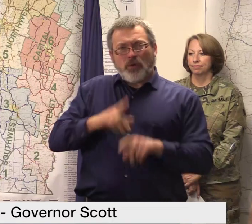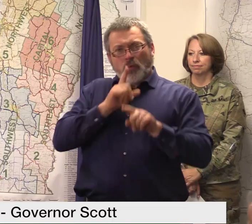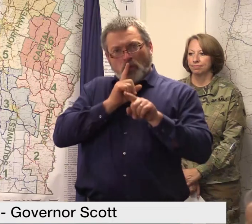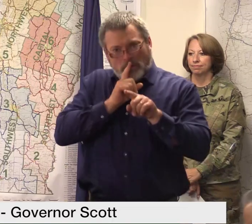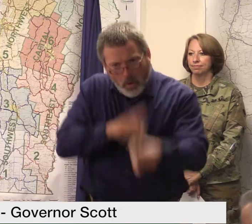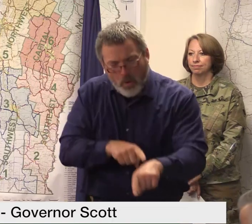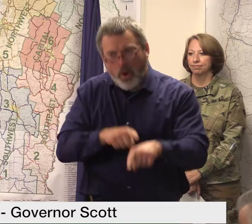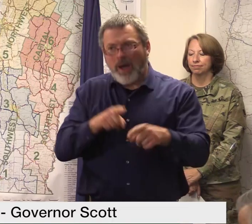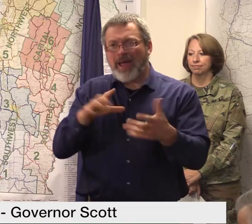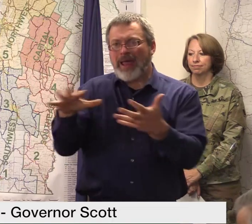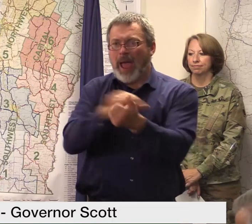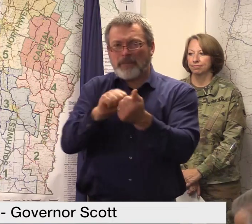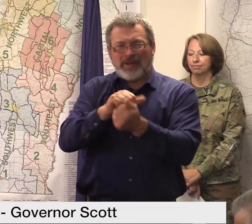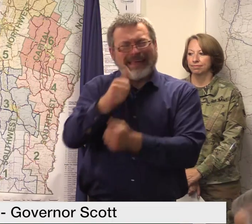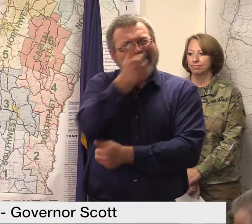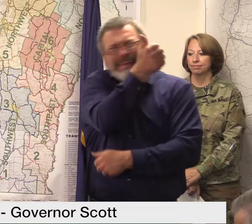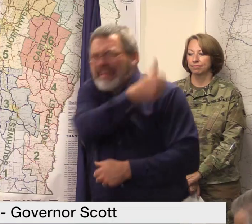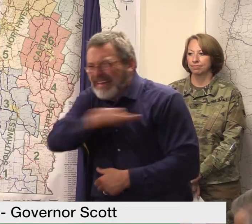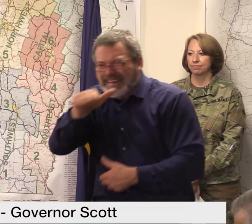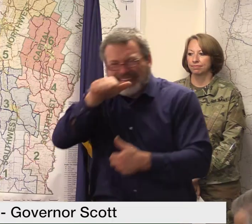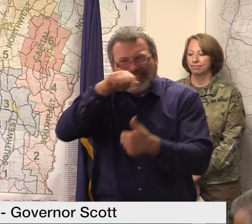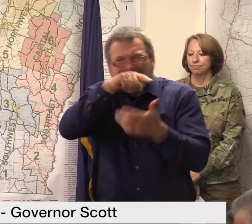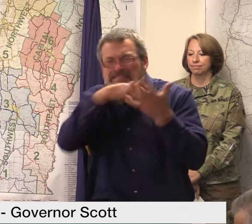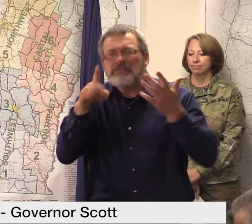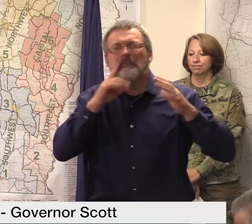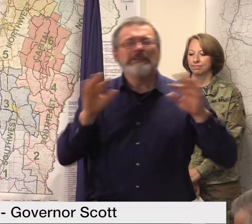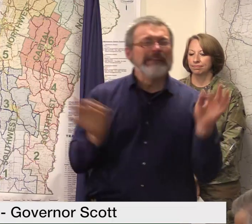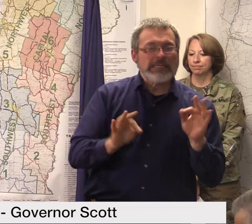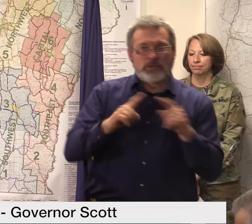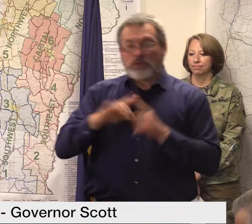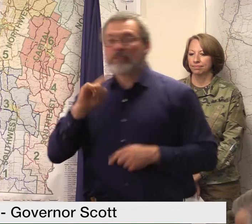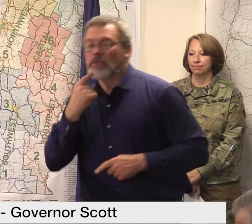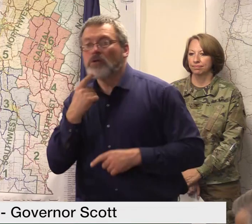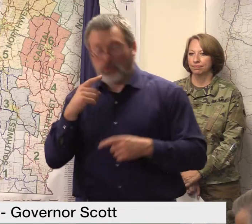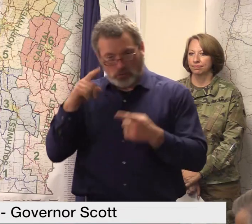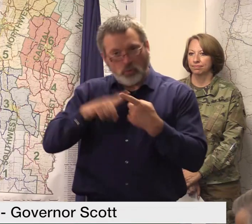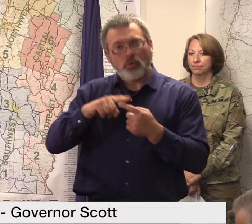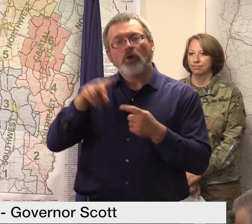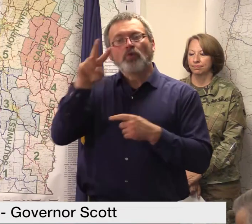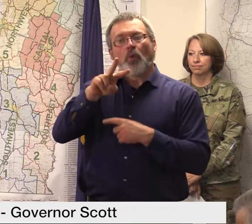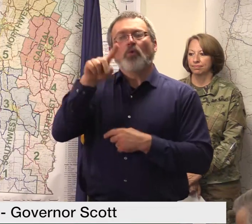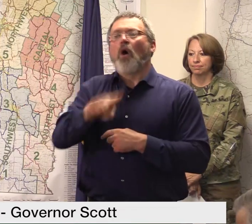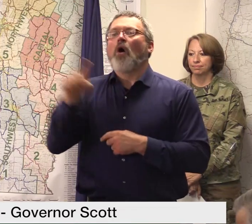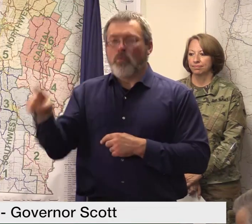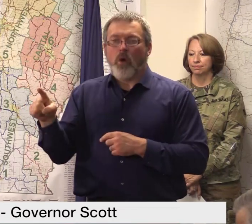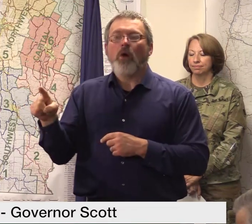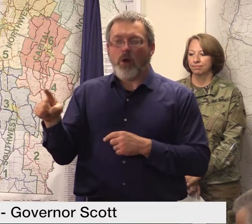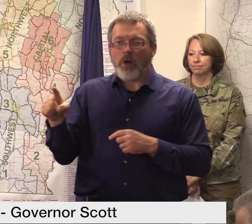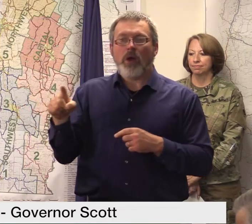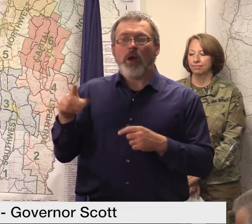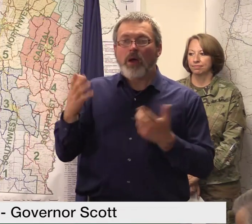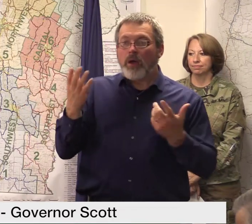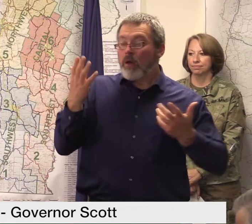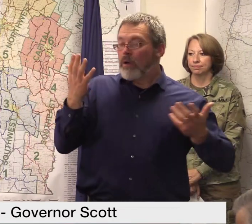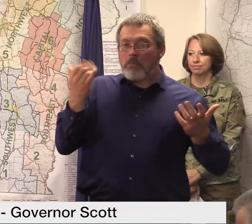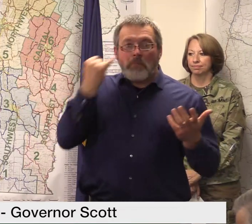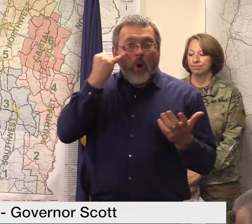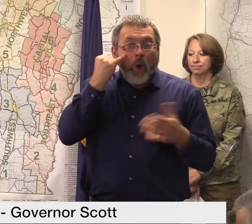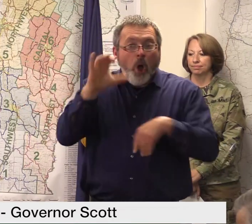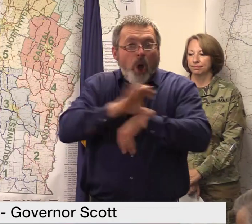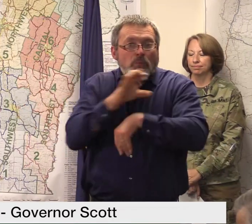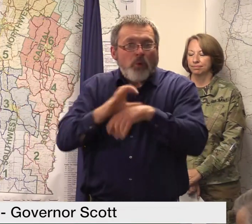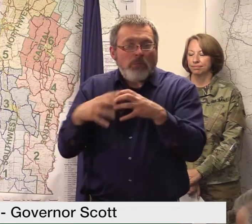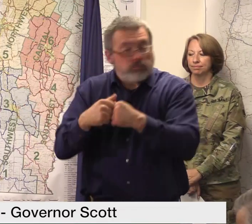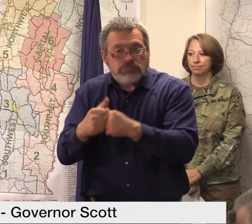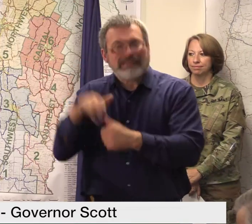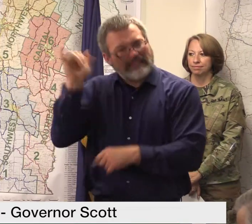but call takers are standing by to take calls from those who cannot access a computer if your call goes to